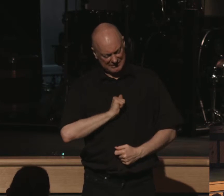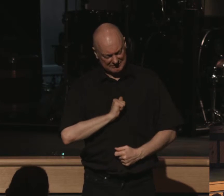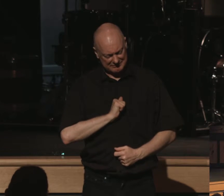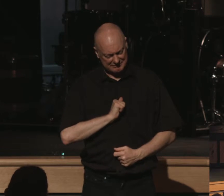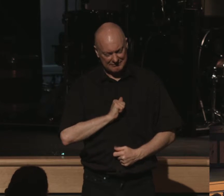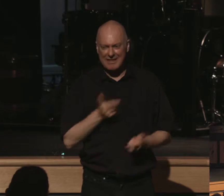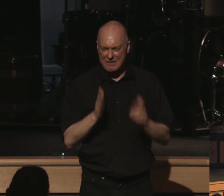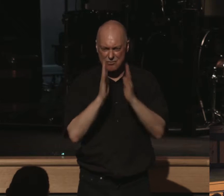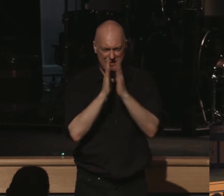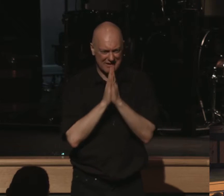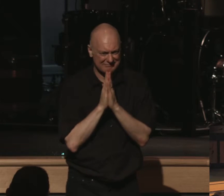Let's pray.